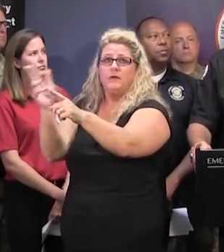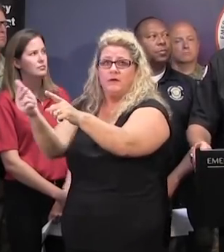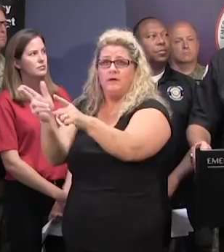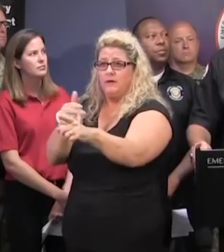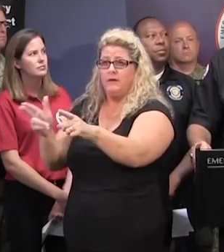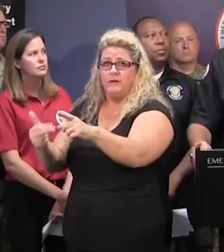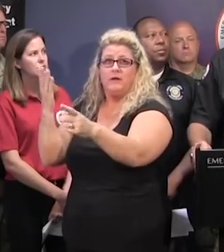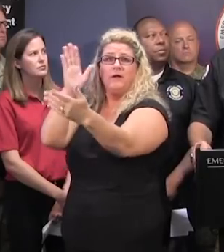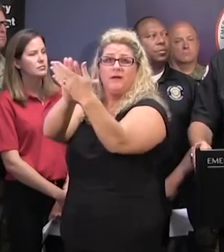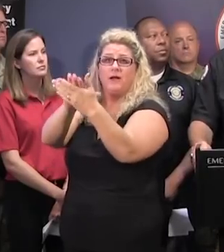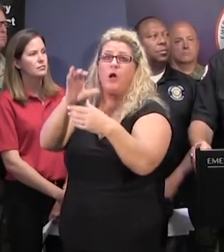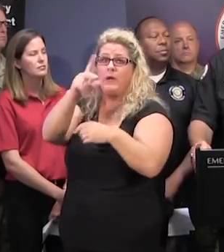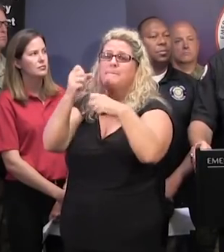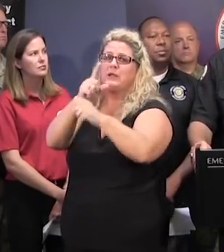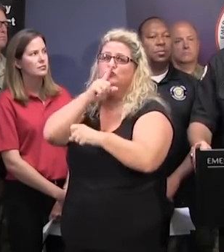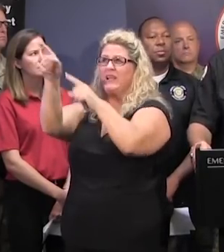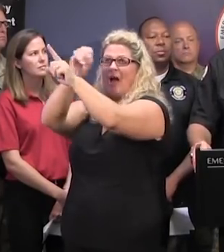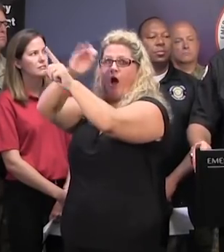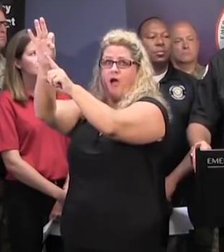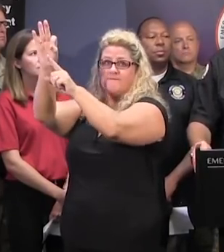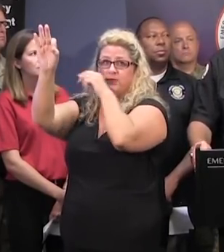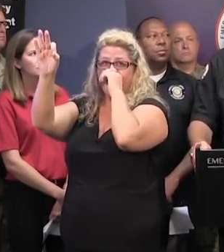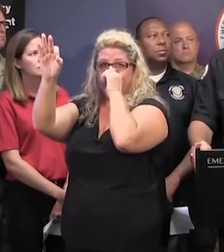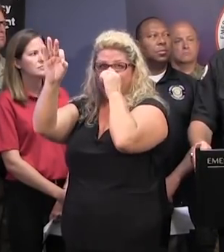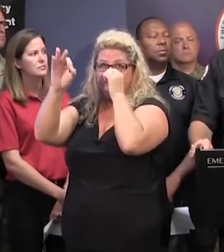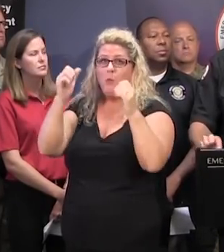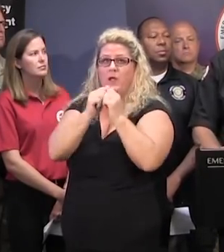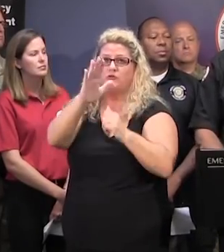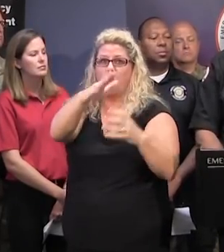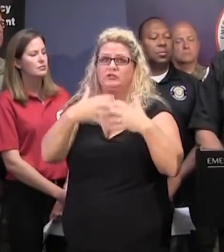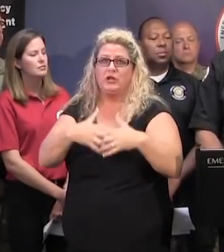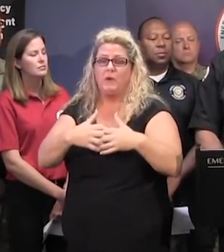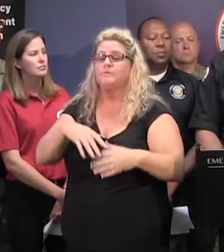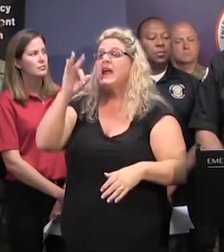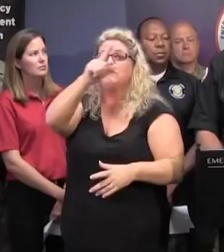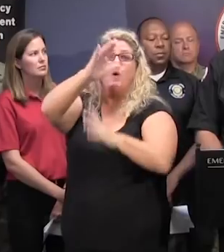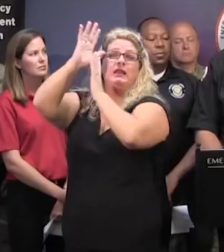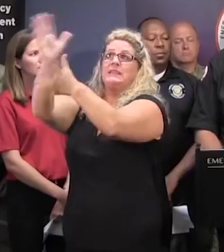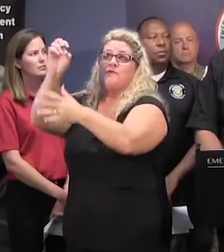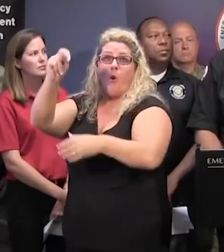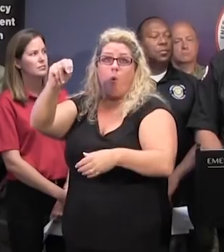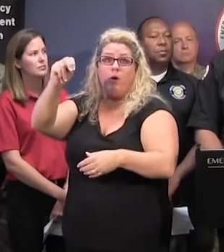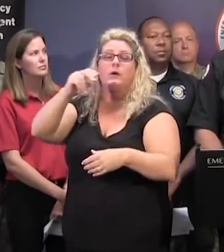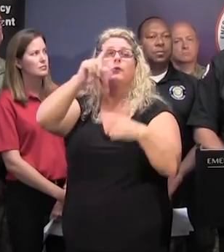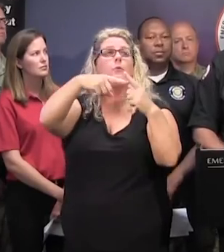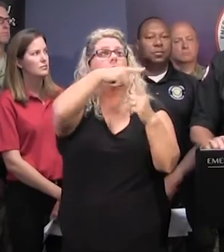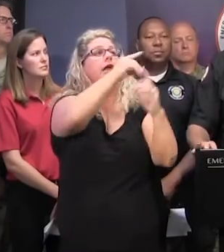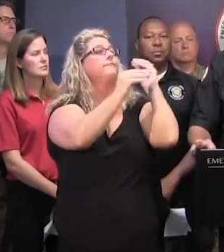because that power can backfeed back to the power lines and potentially injure the line workers that are working to restore your power.